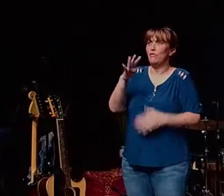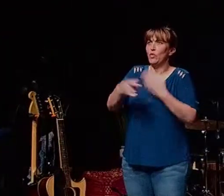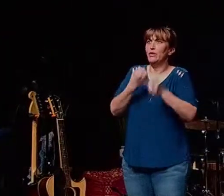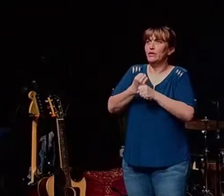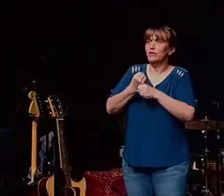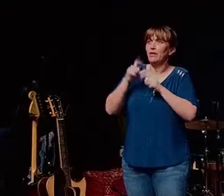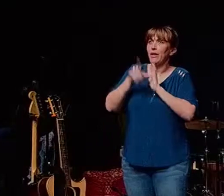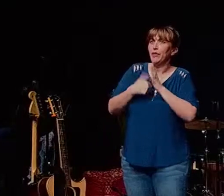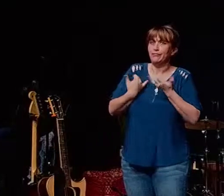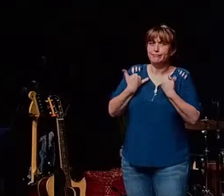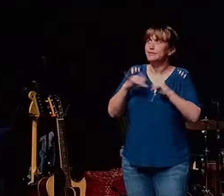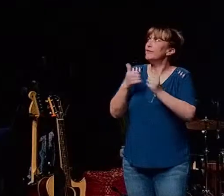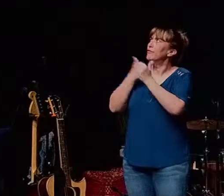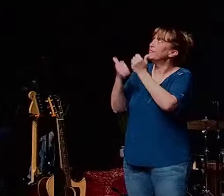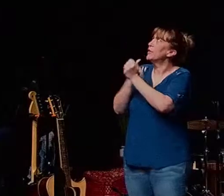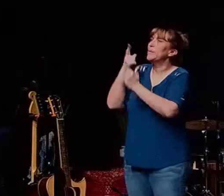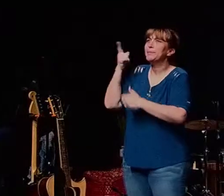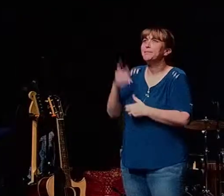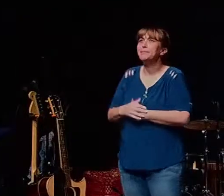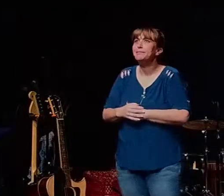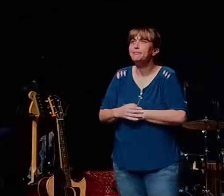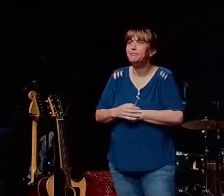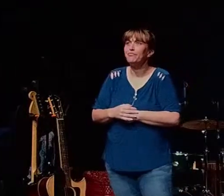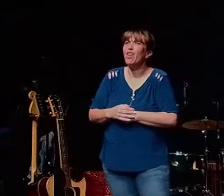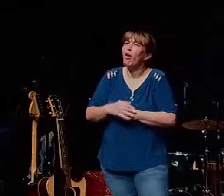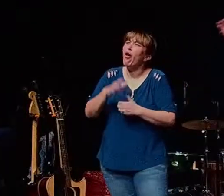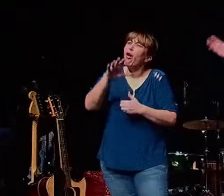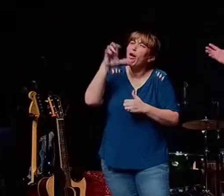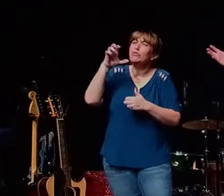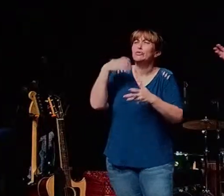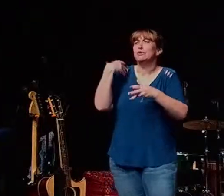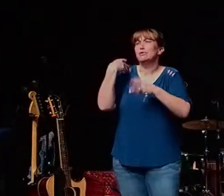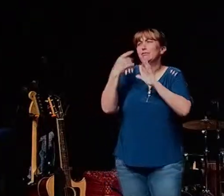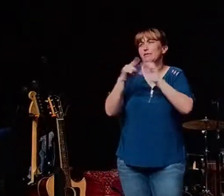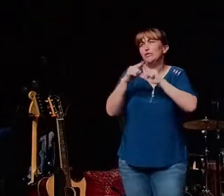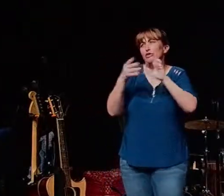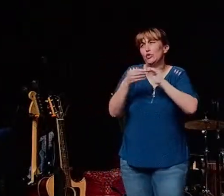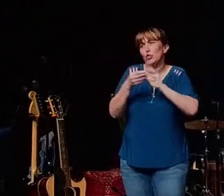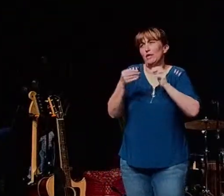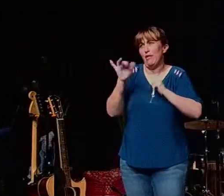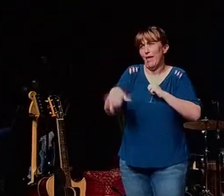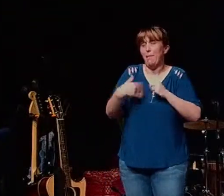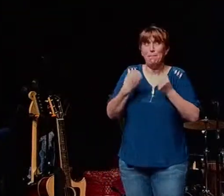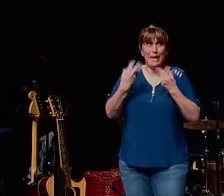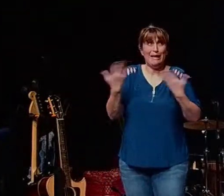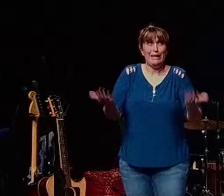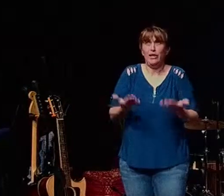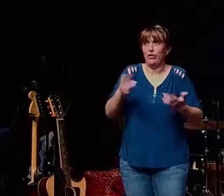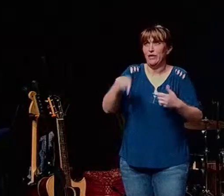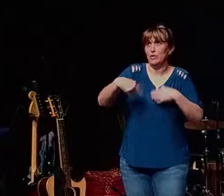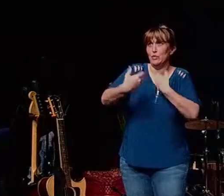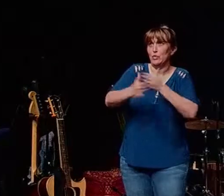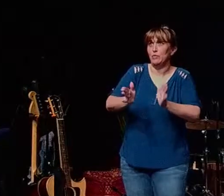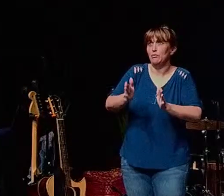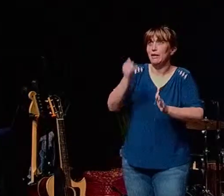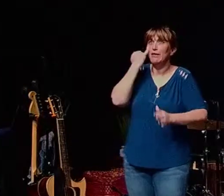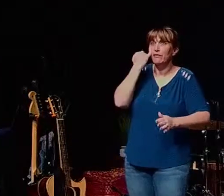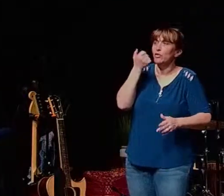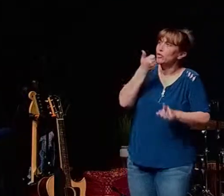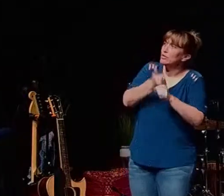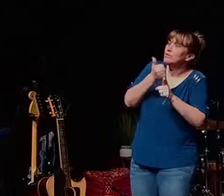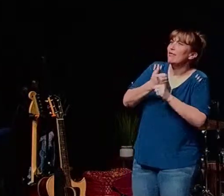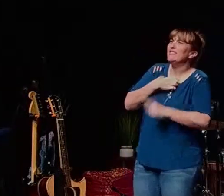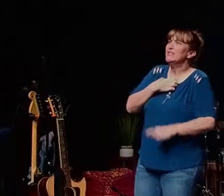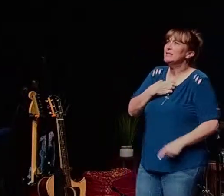you know and there are hundreds of stories like that many of them in this room and many of them if you're a desperate person